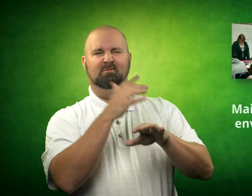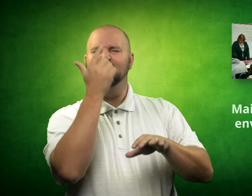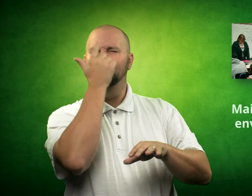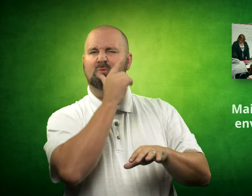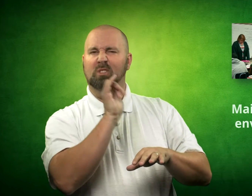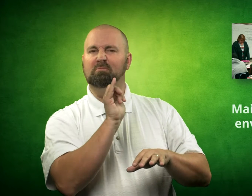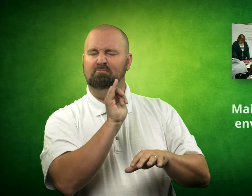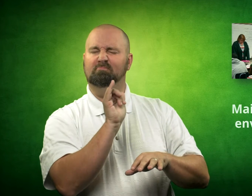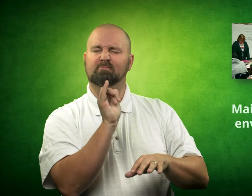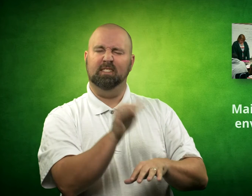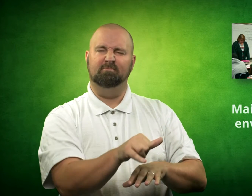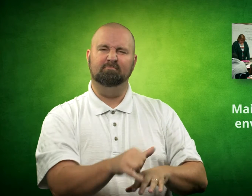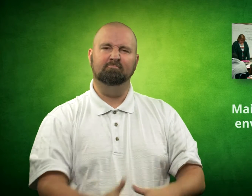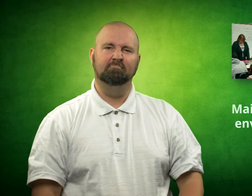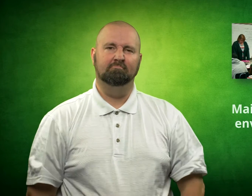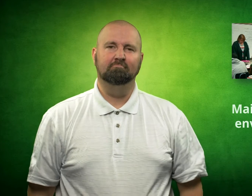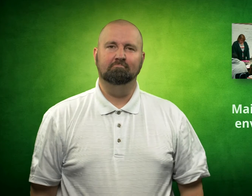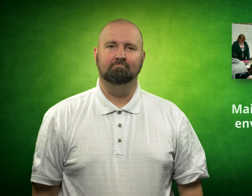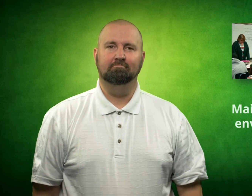So that's what the mainstream environment looks like.